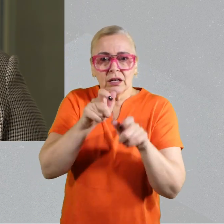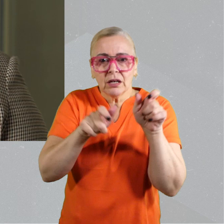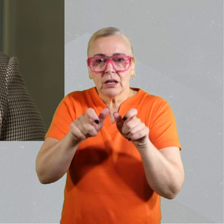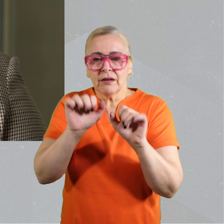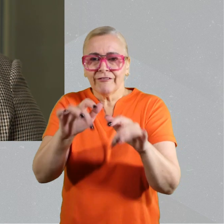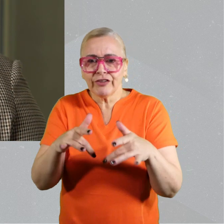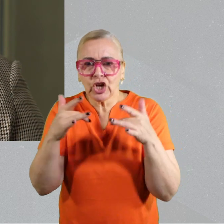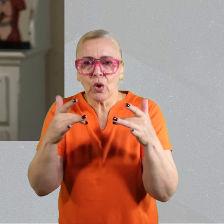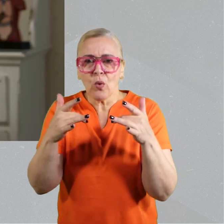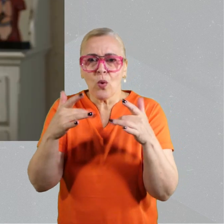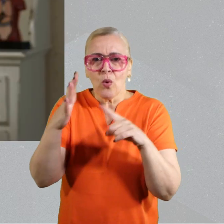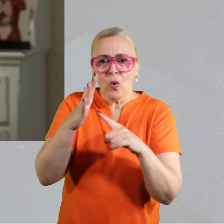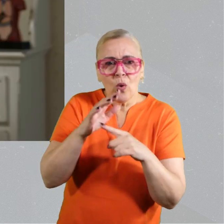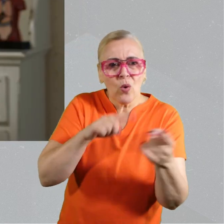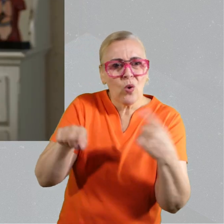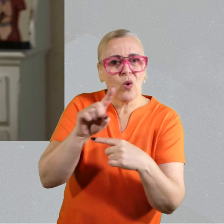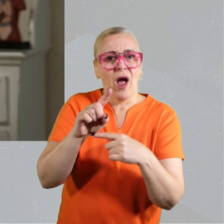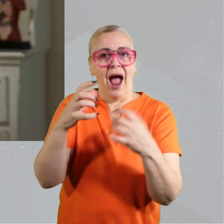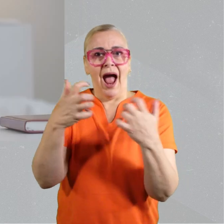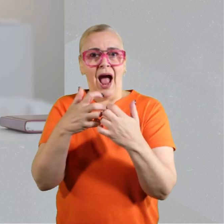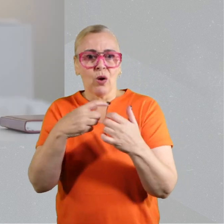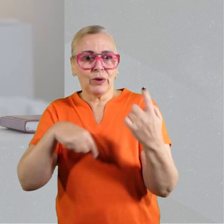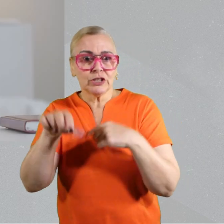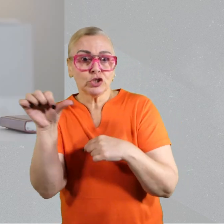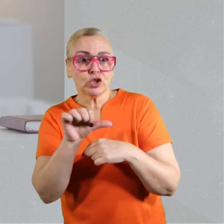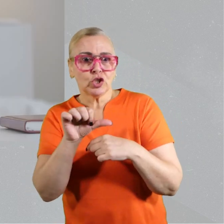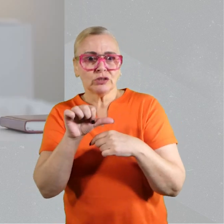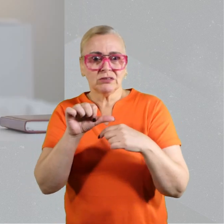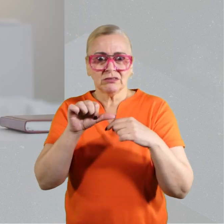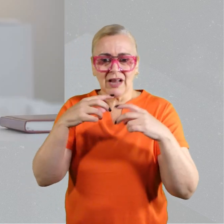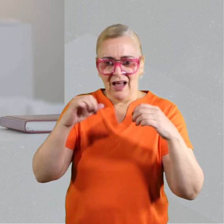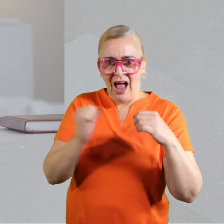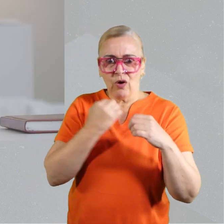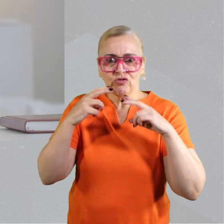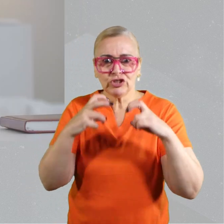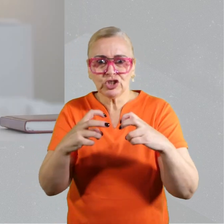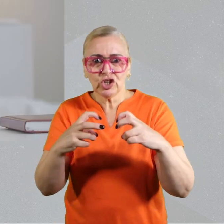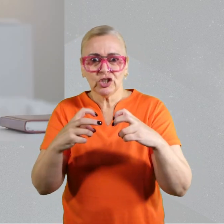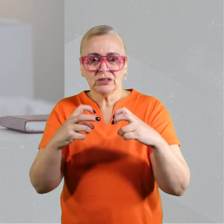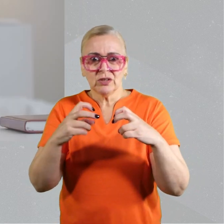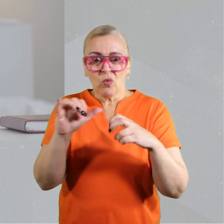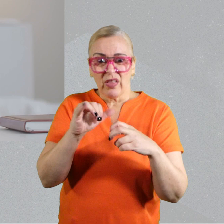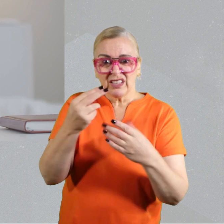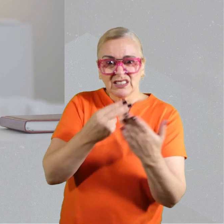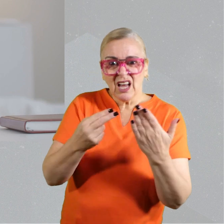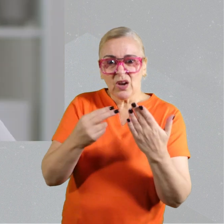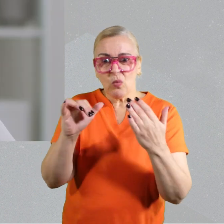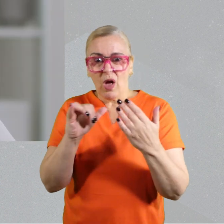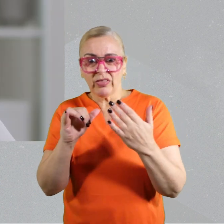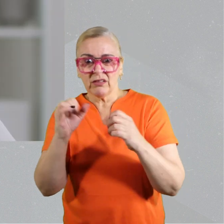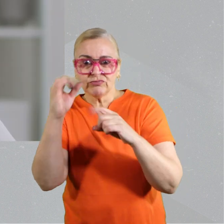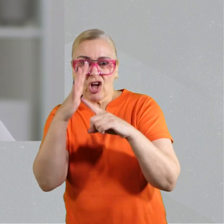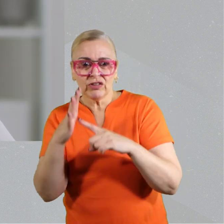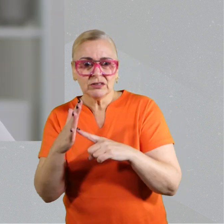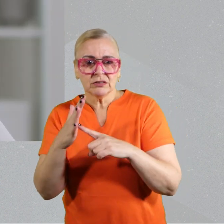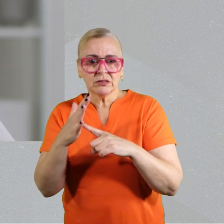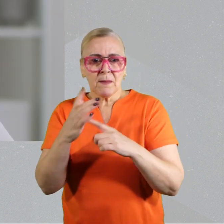exercise, but I think we were definitely moved on since then. Having a discussion with patients, getting their views on what